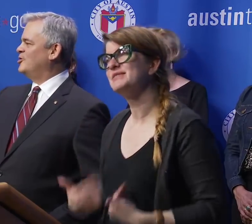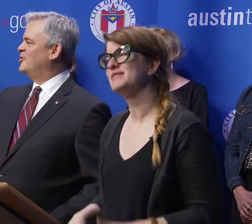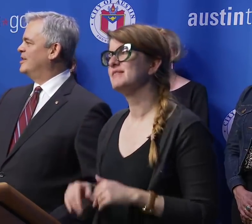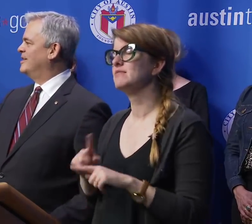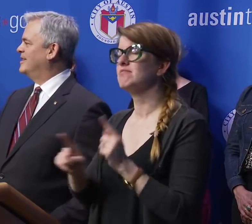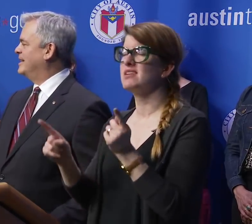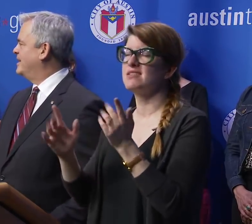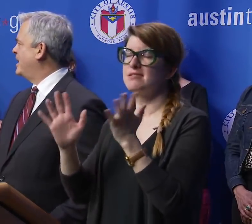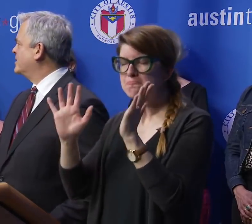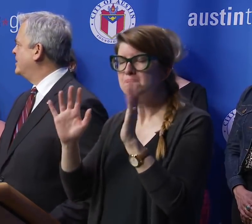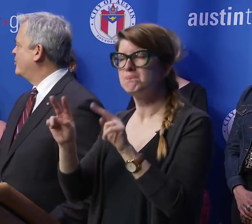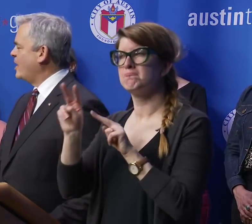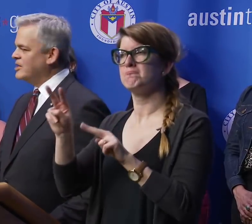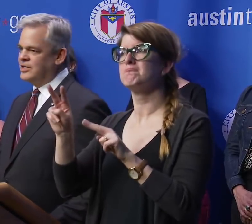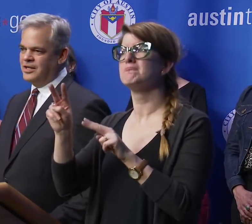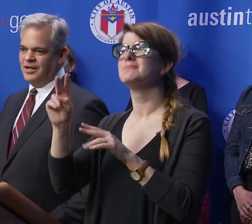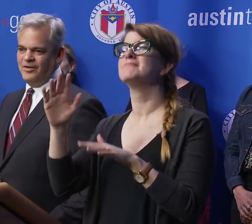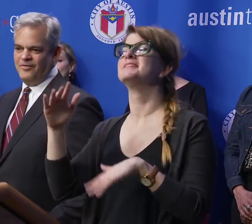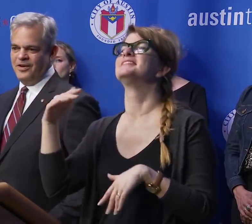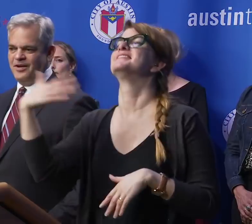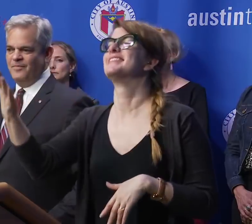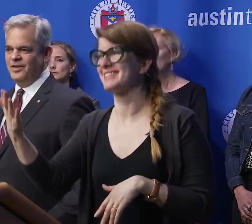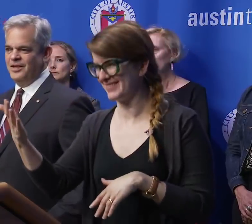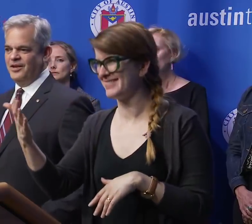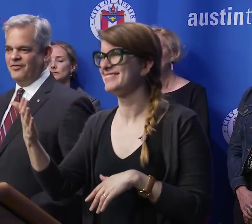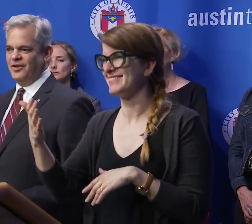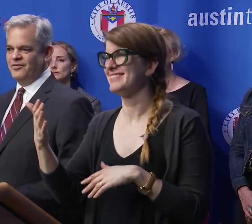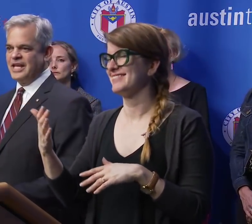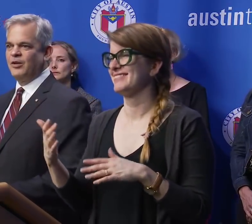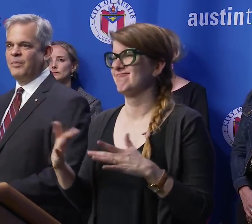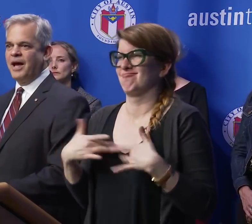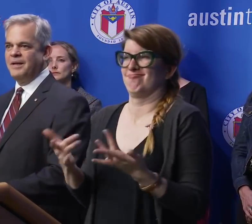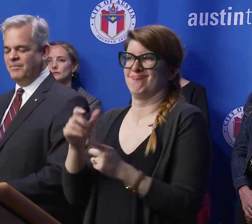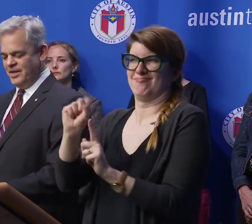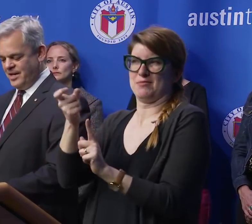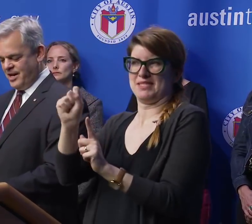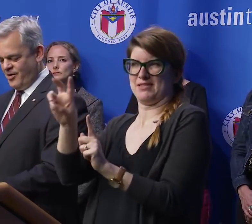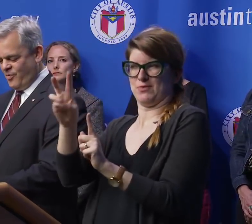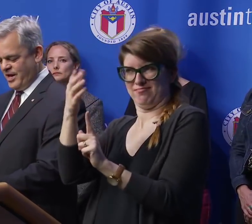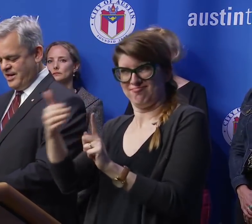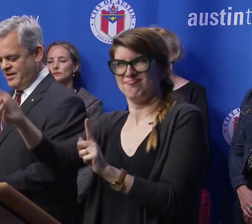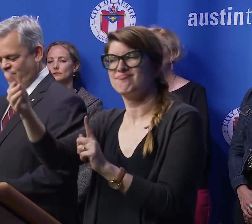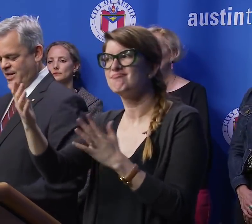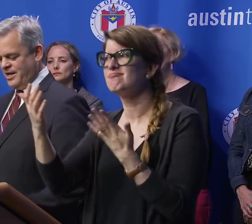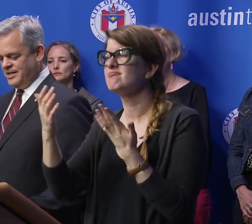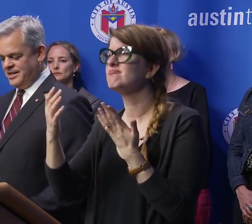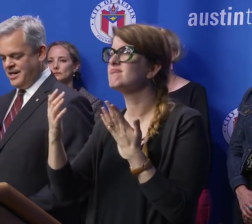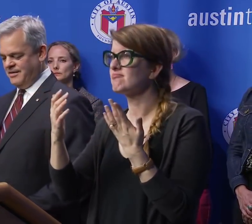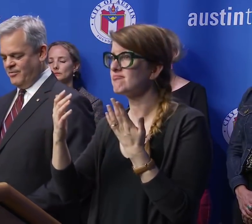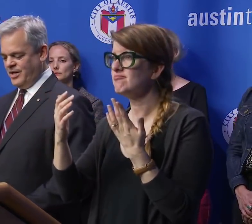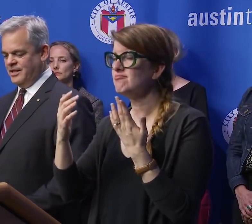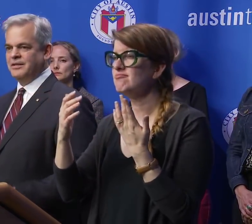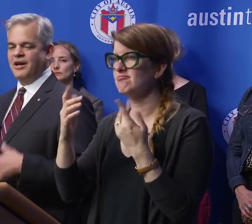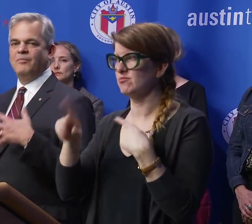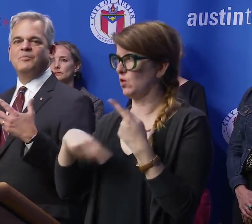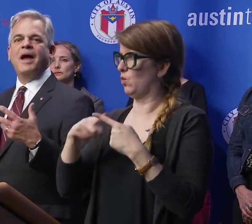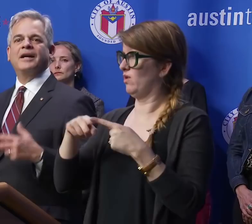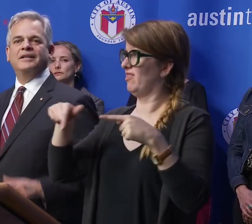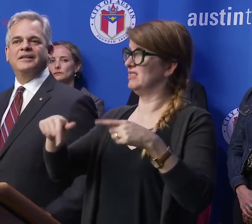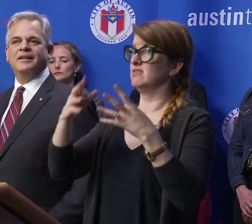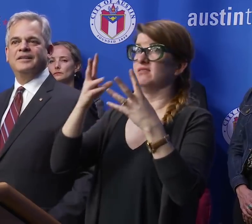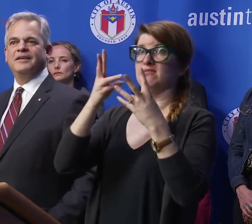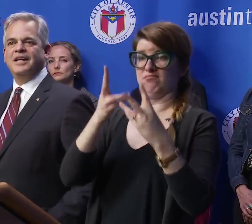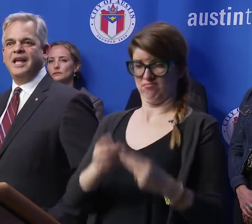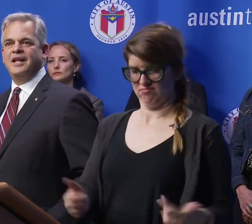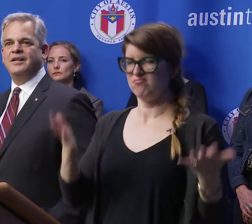forward to the next iteration of South By when it comes